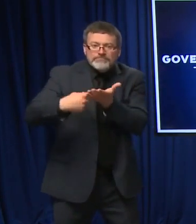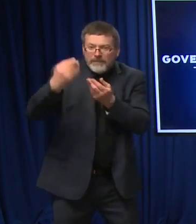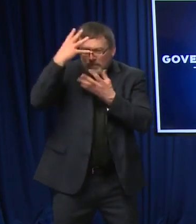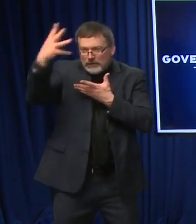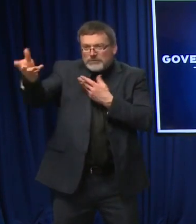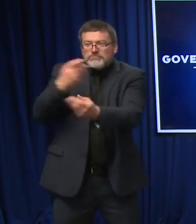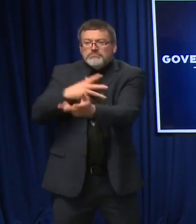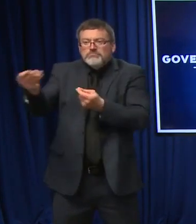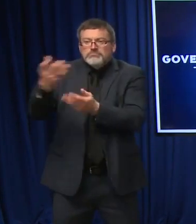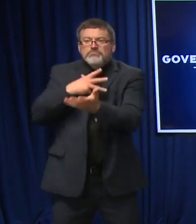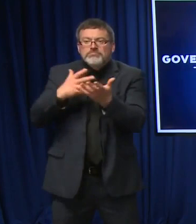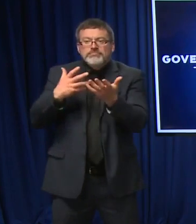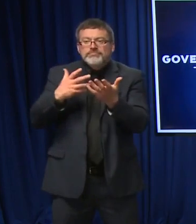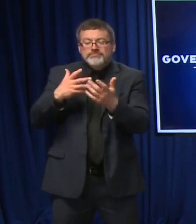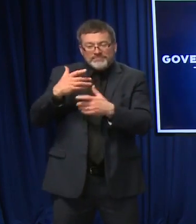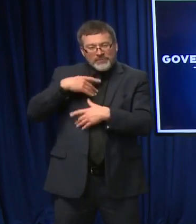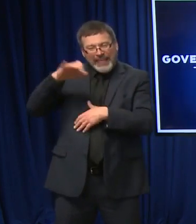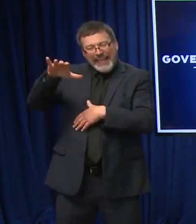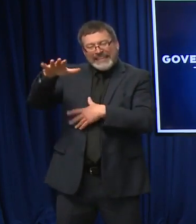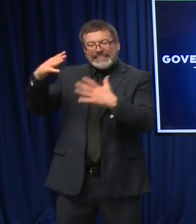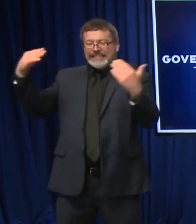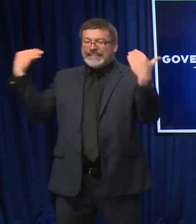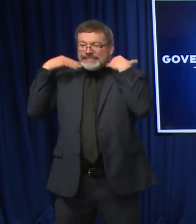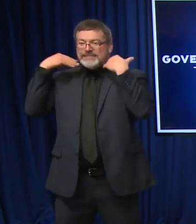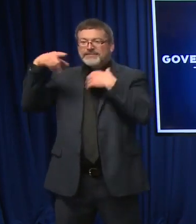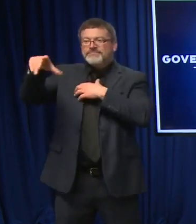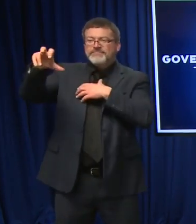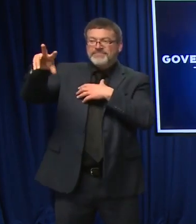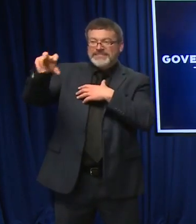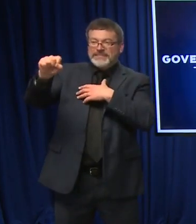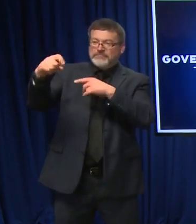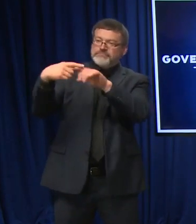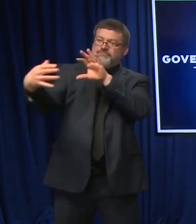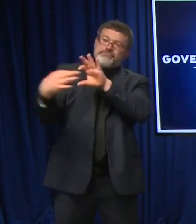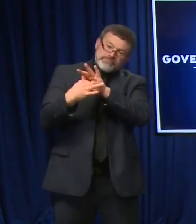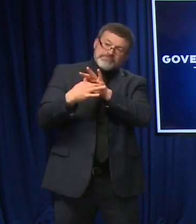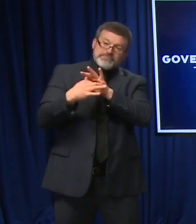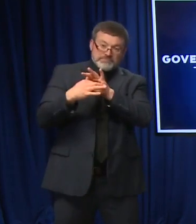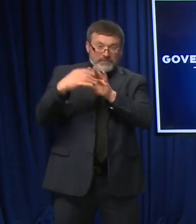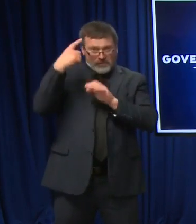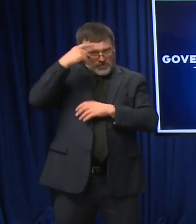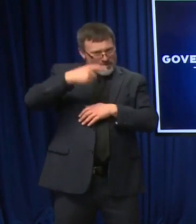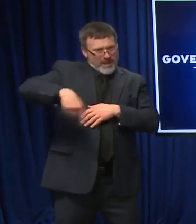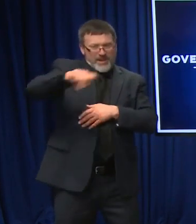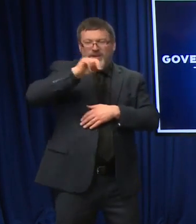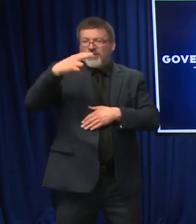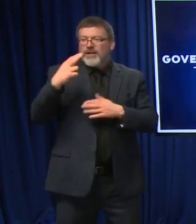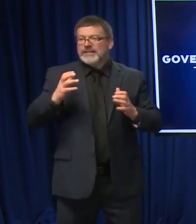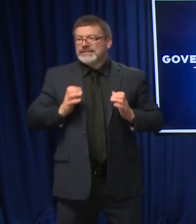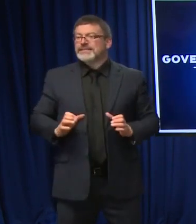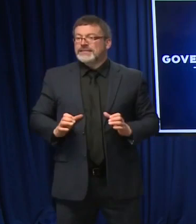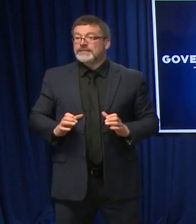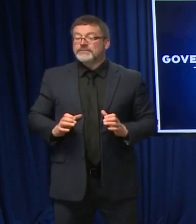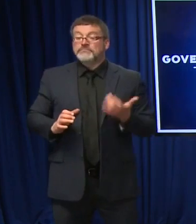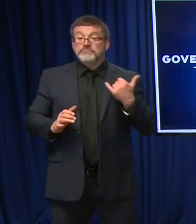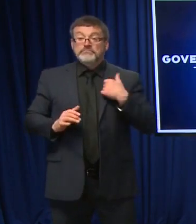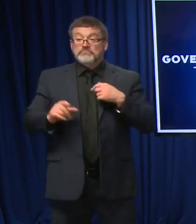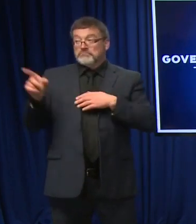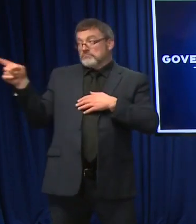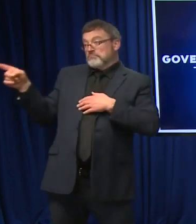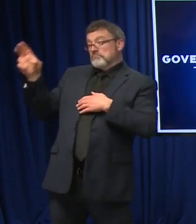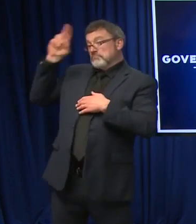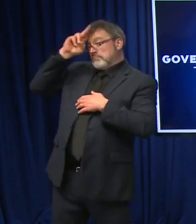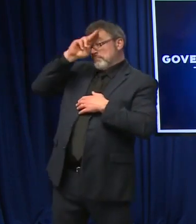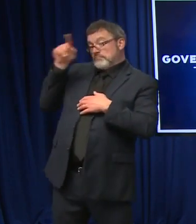getting them to the table to offer the opt-out for New Hampshire citizens. What we're seeing at hospitals right now, and